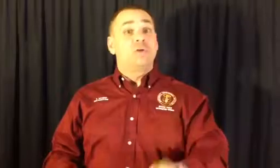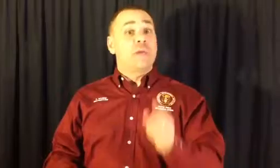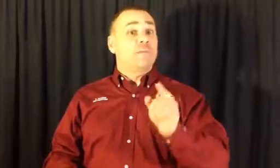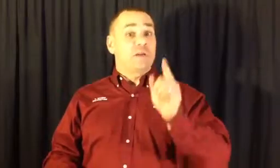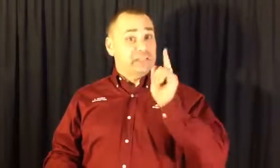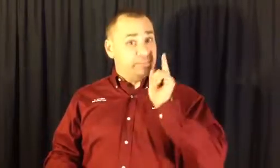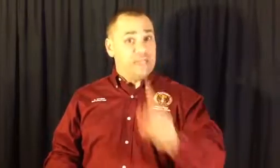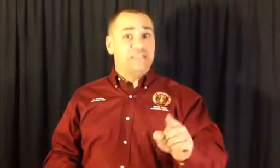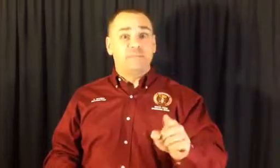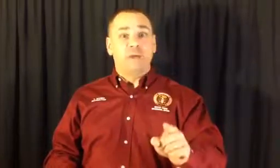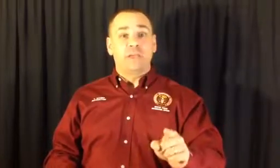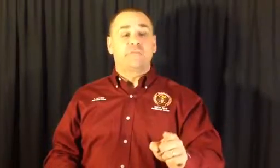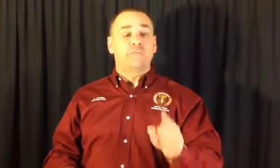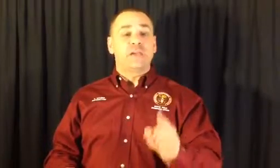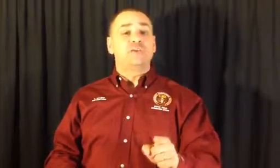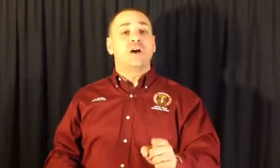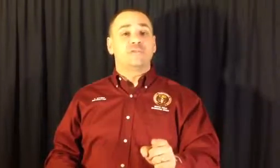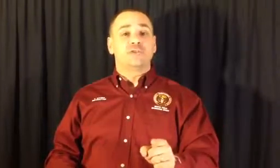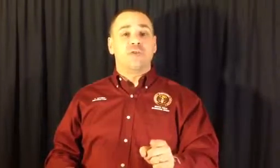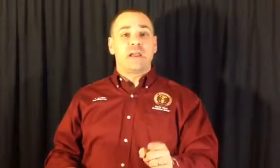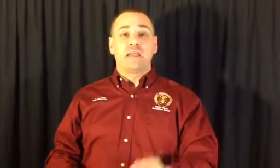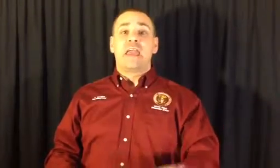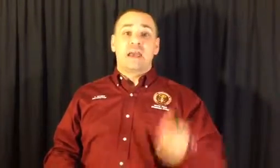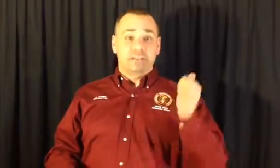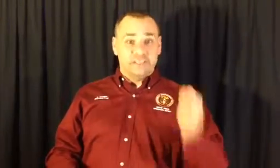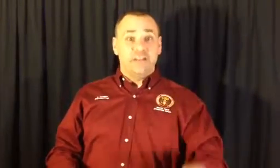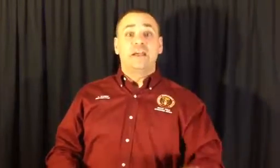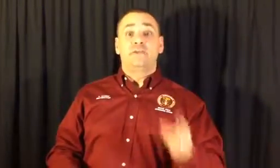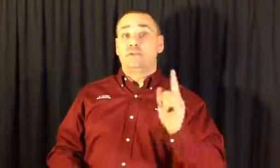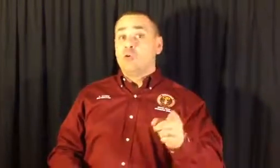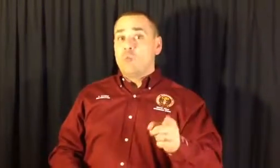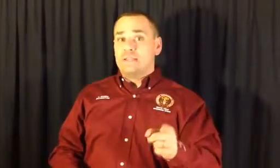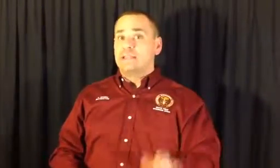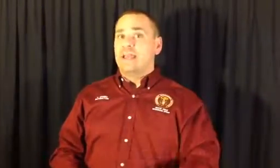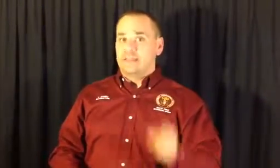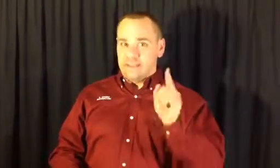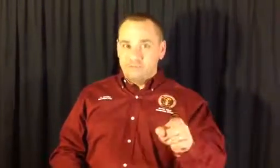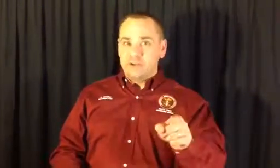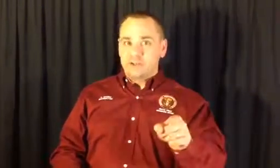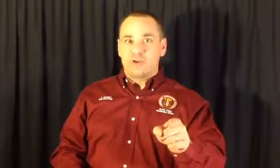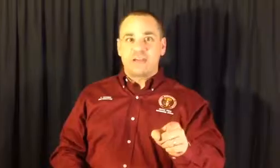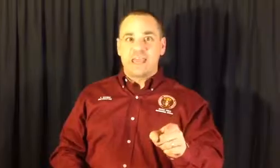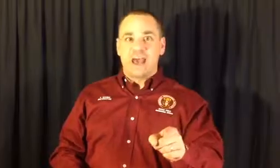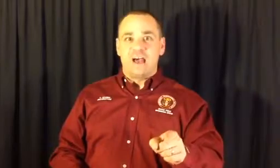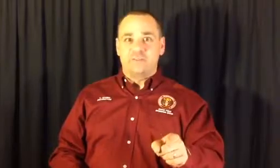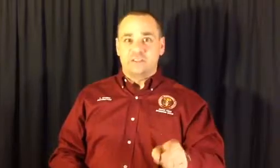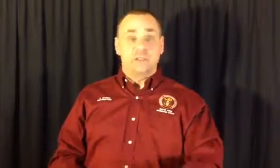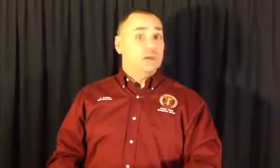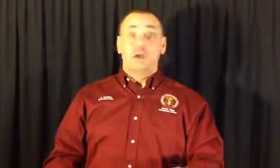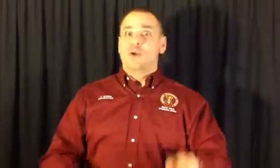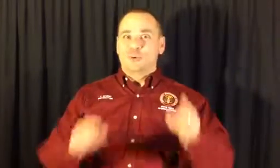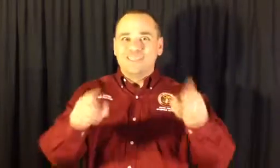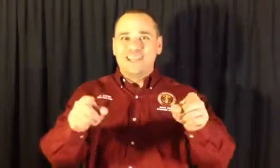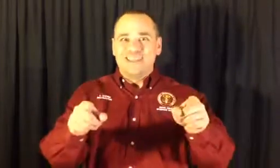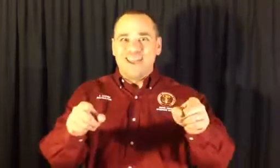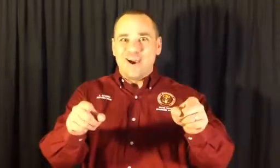Remember, it's basic Public Information Officer training held Sunday through Wednesday at the Governor's Hurricane Conference. We'll see you there.